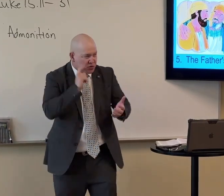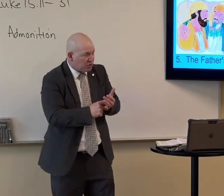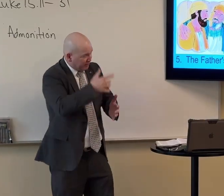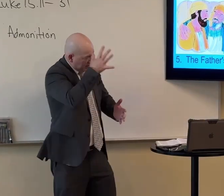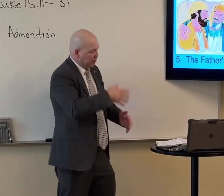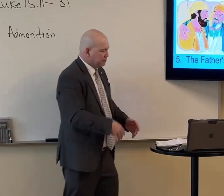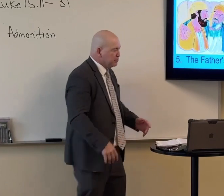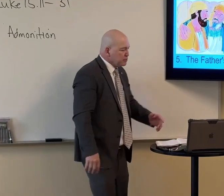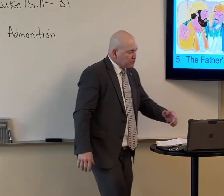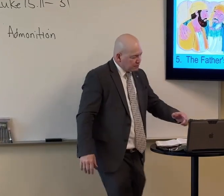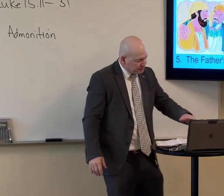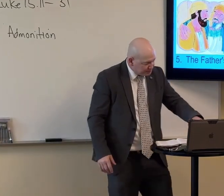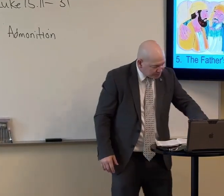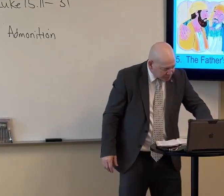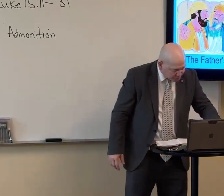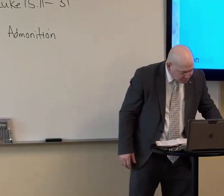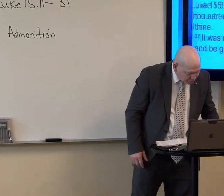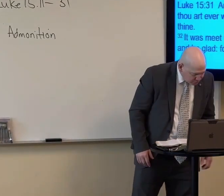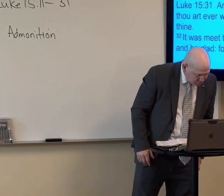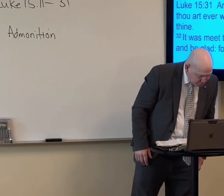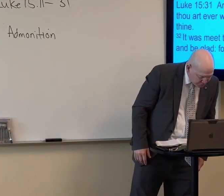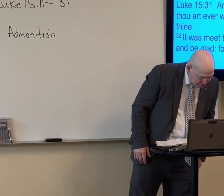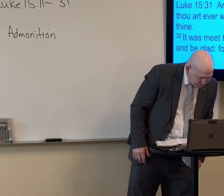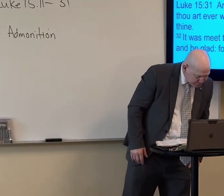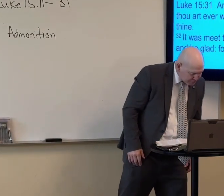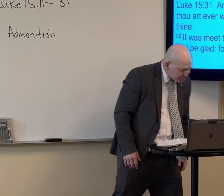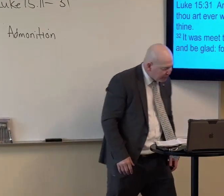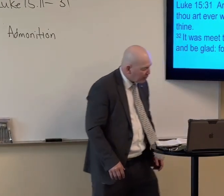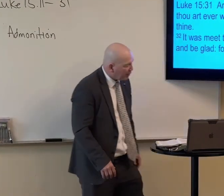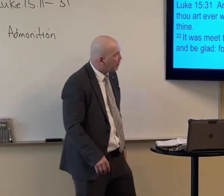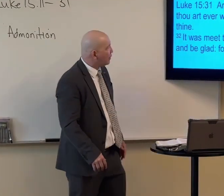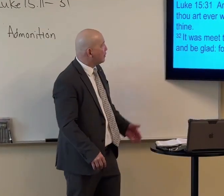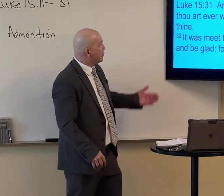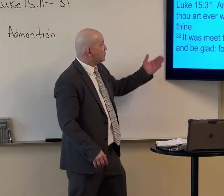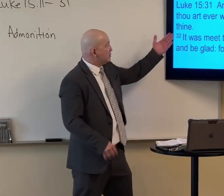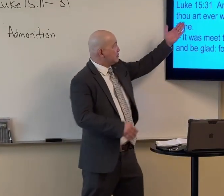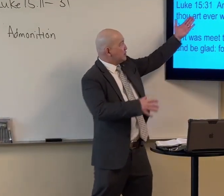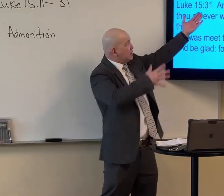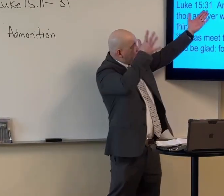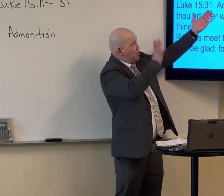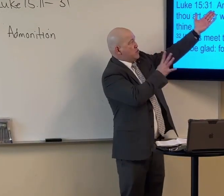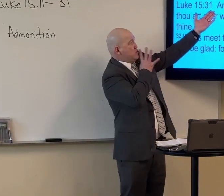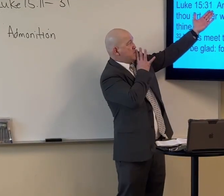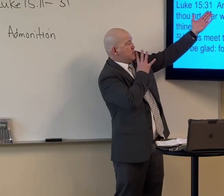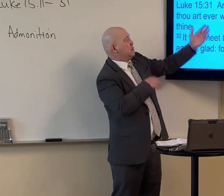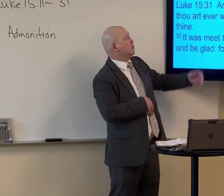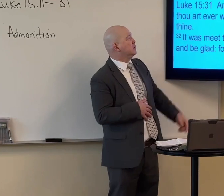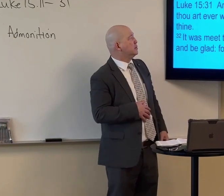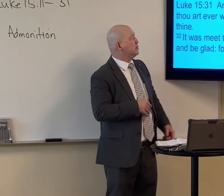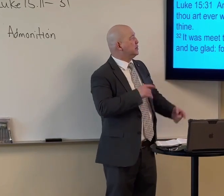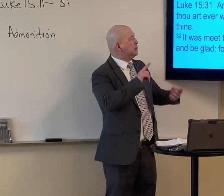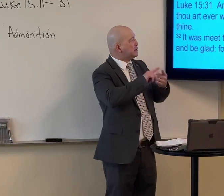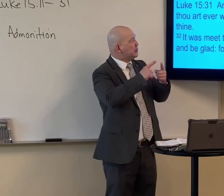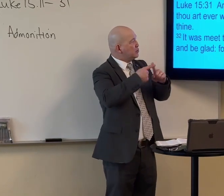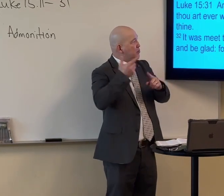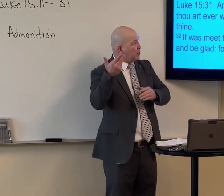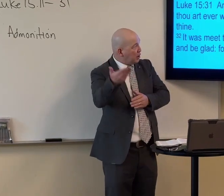So notice this father in this story. And he said unto him, son,